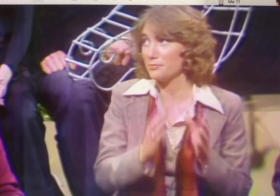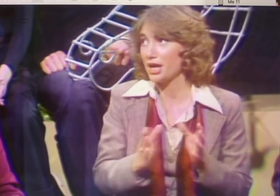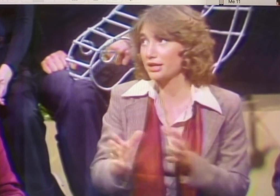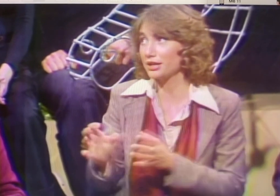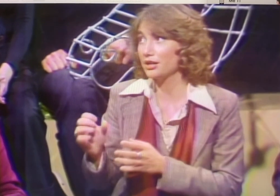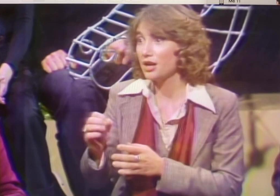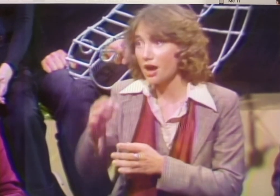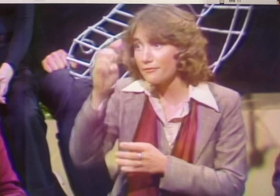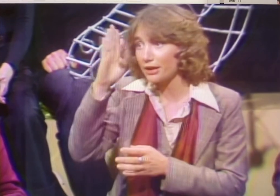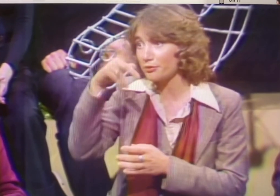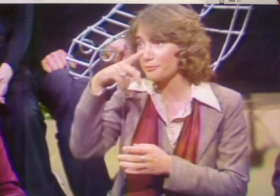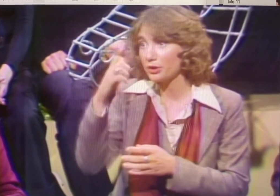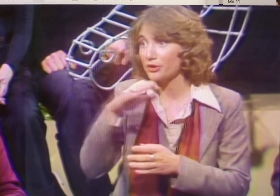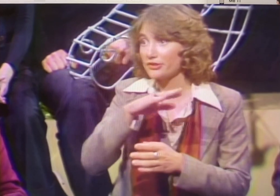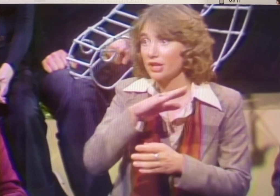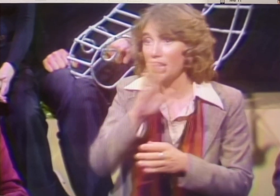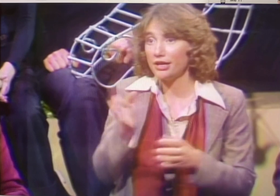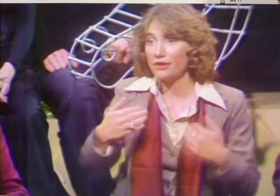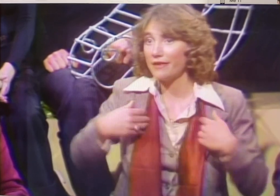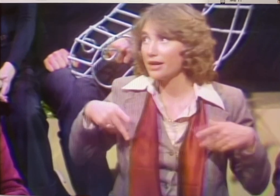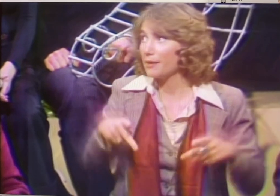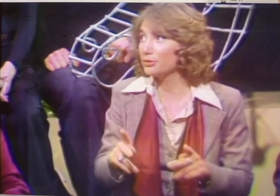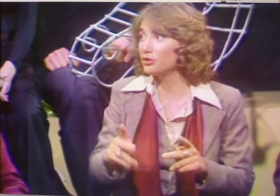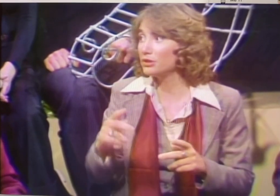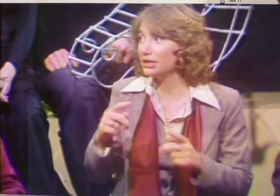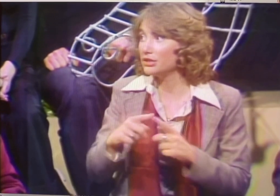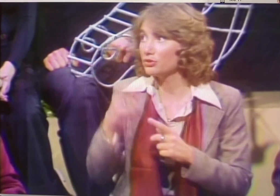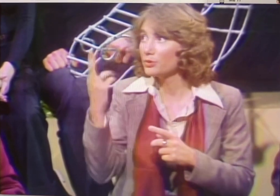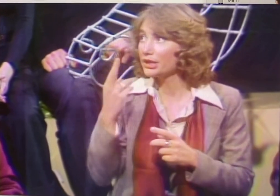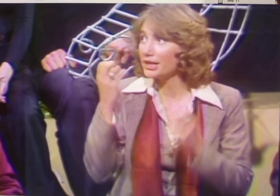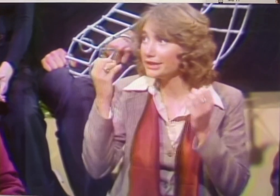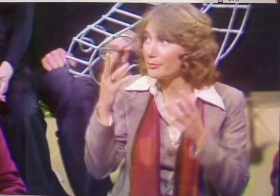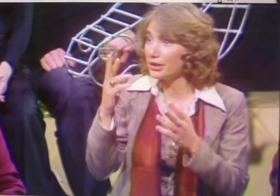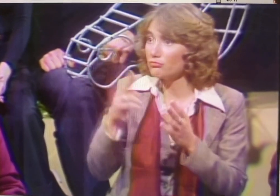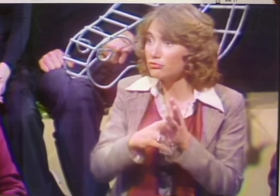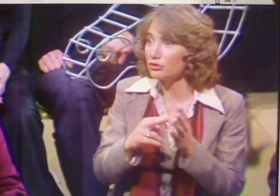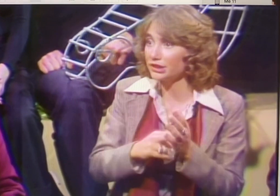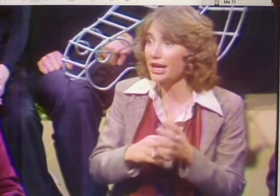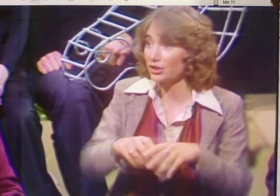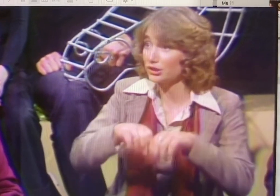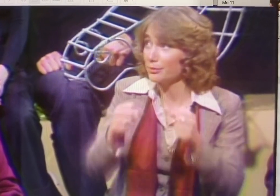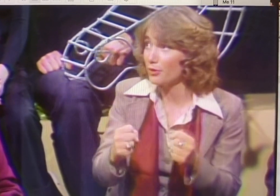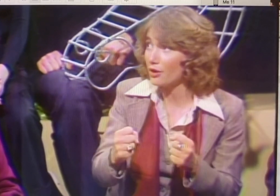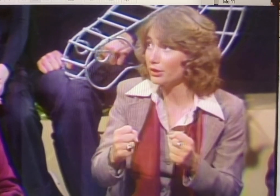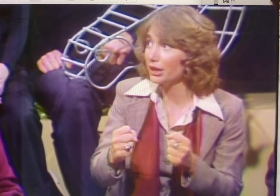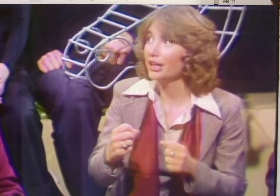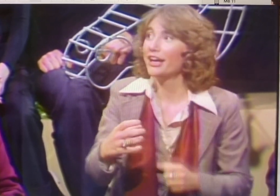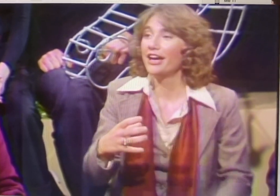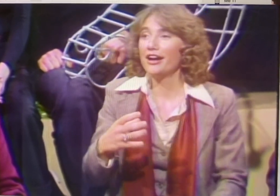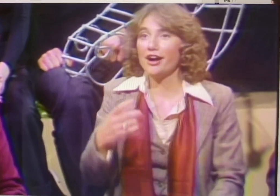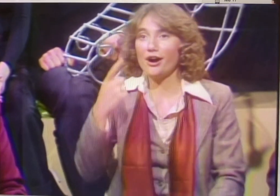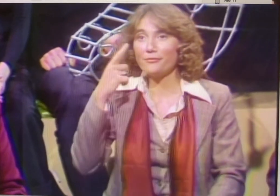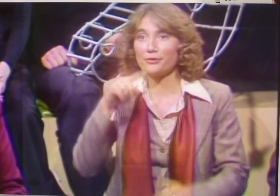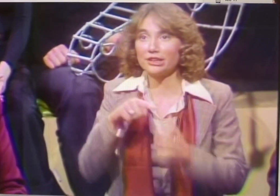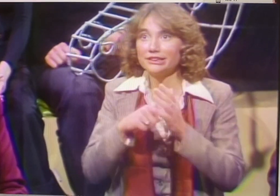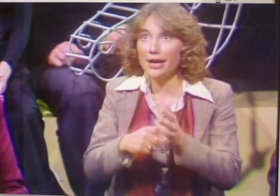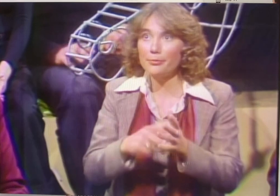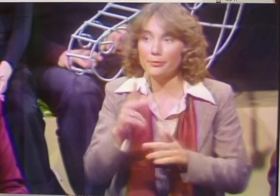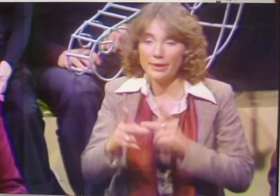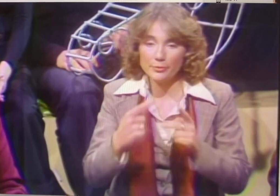the blocking of Equus because I never had the opportunity to realize how many rules I actually broke. For example, people